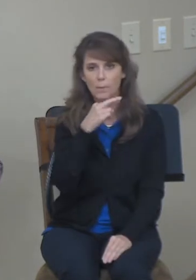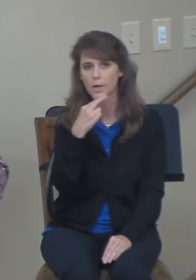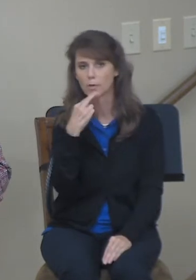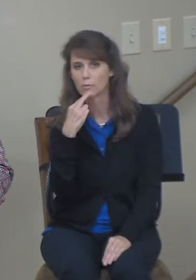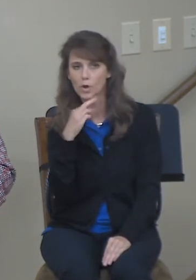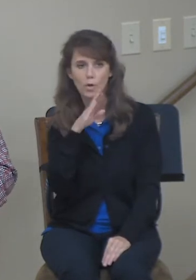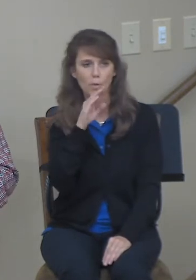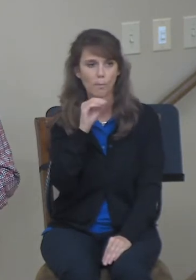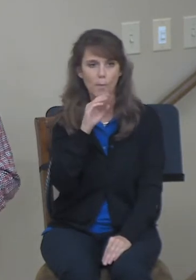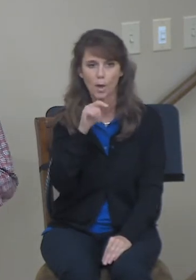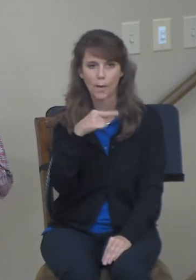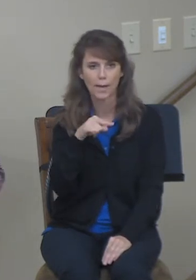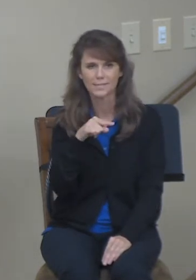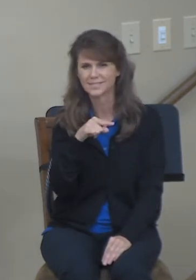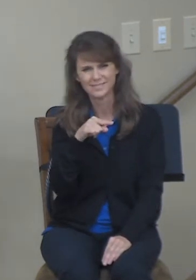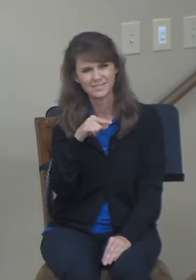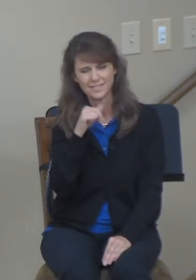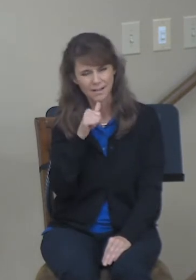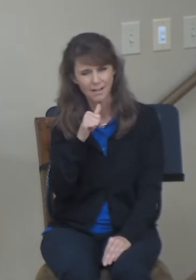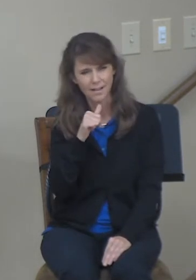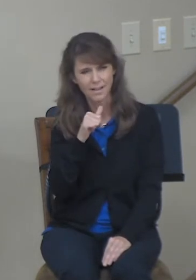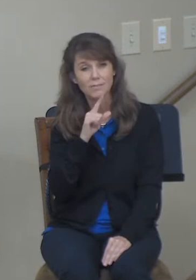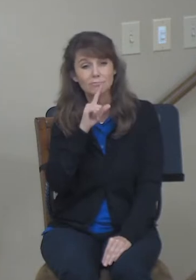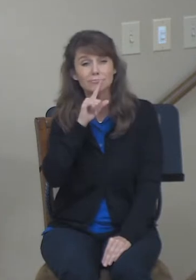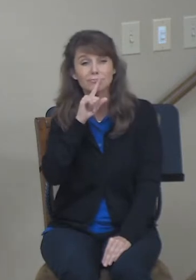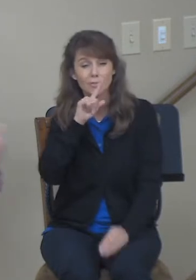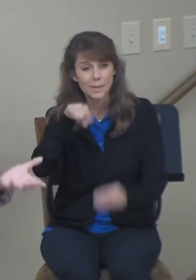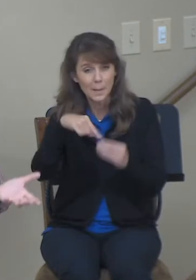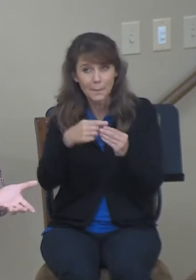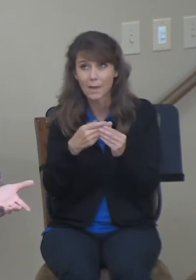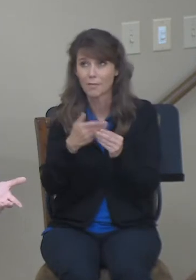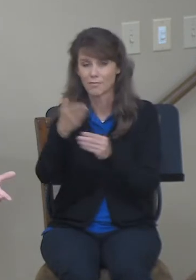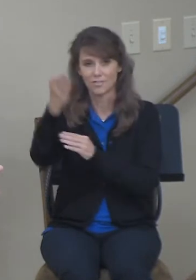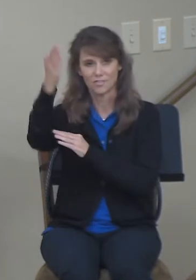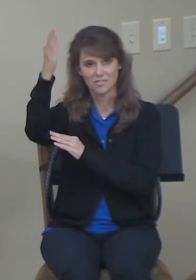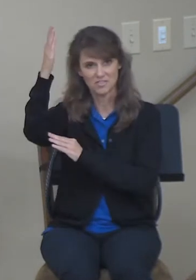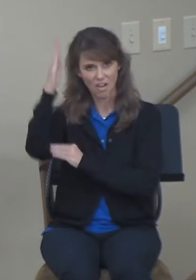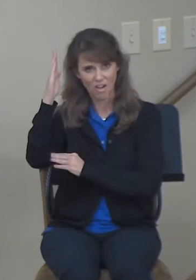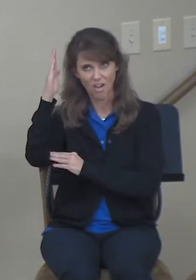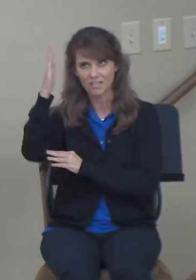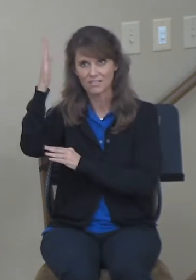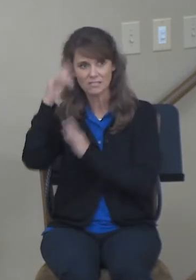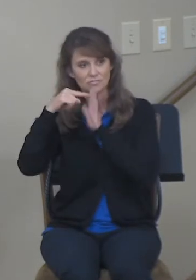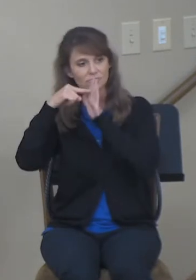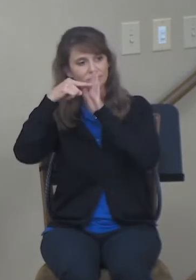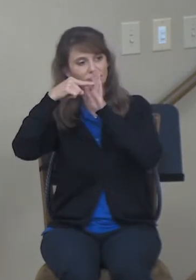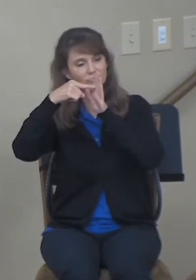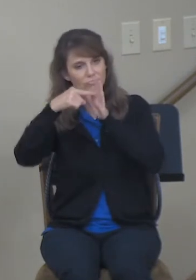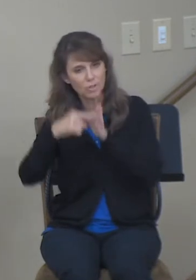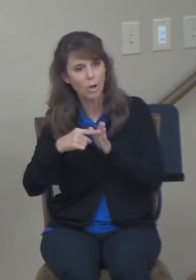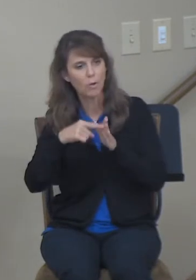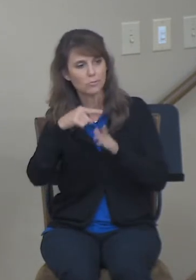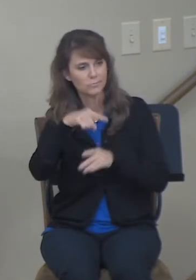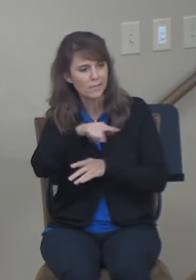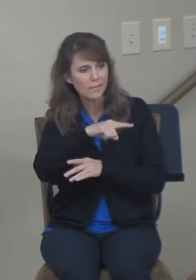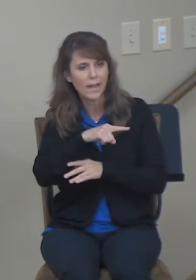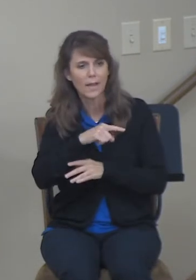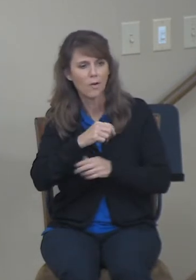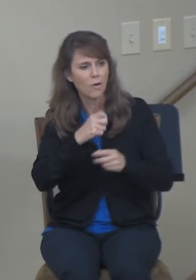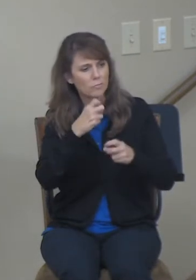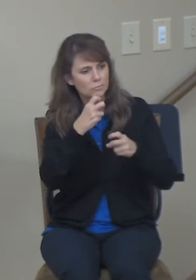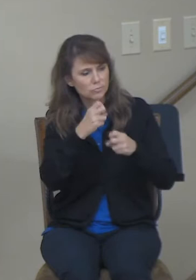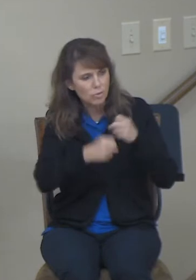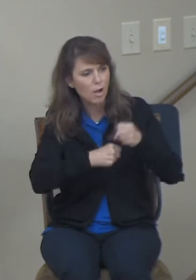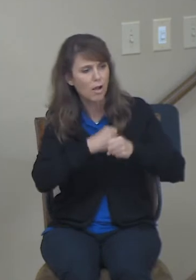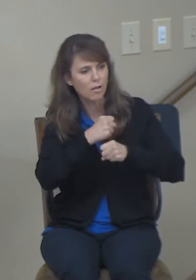in here is God's handiwork. How God takes and blesses those, even when they're at their lowest. How God